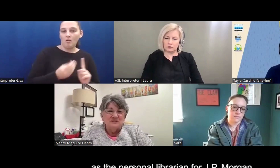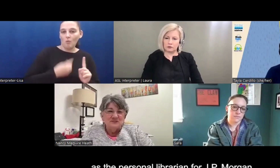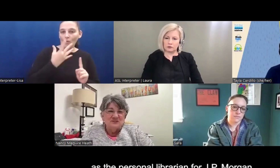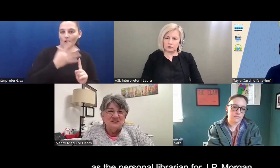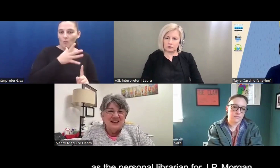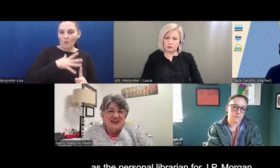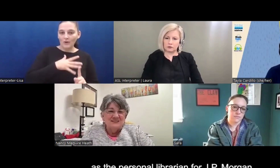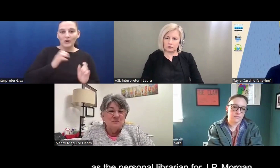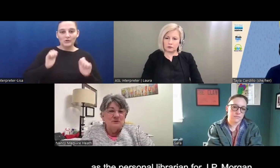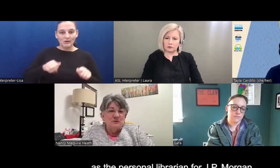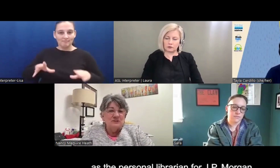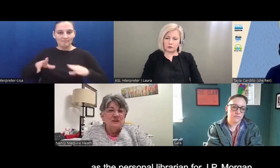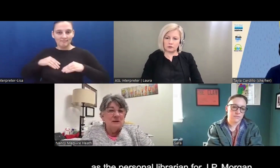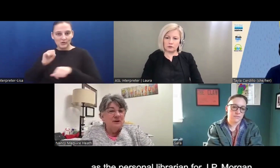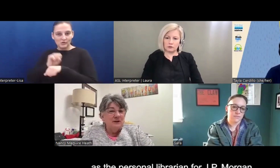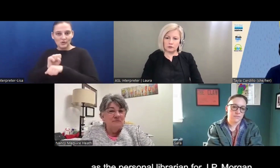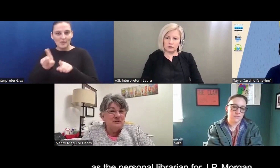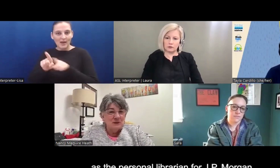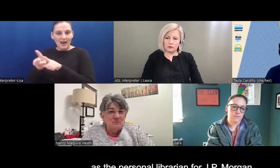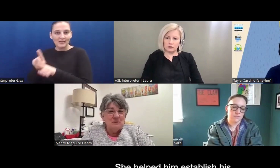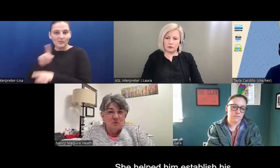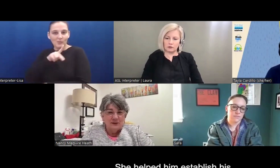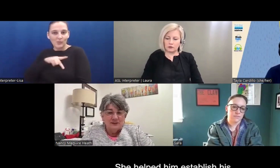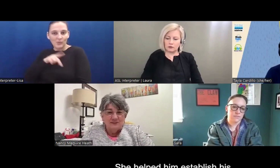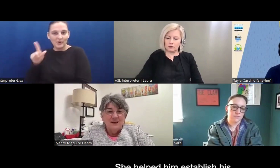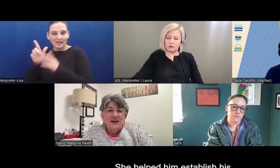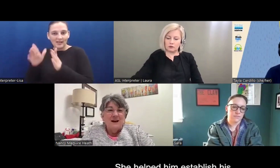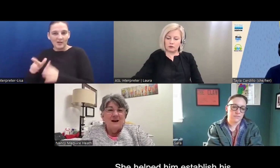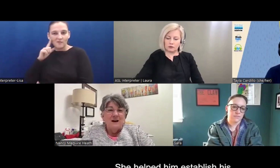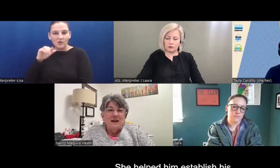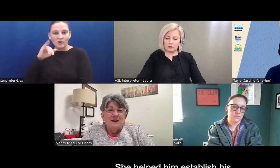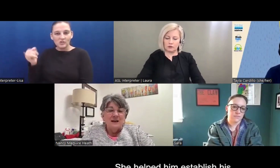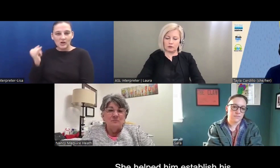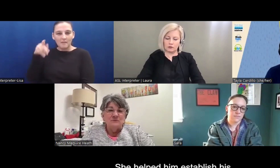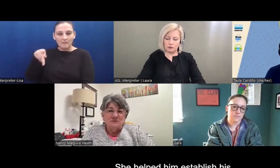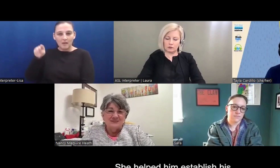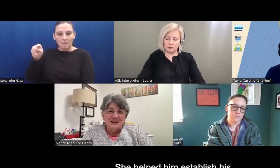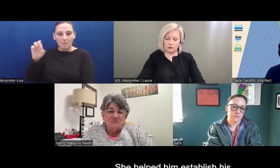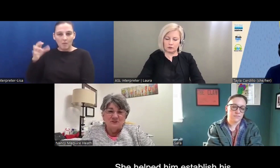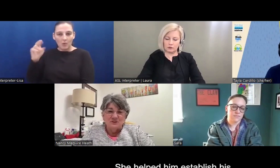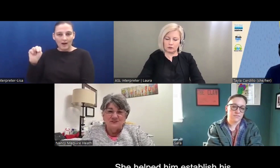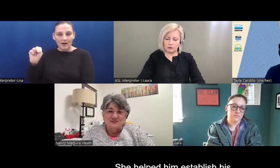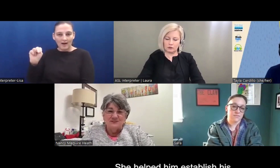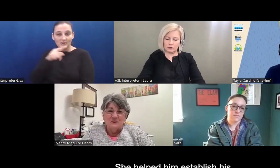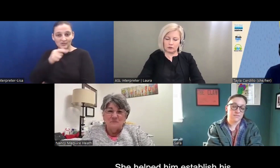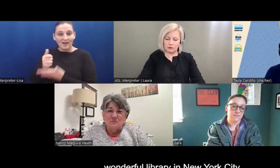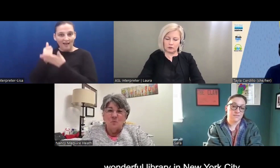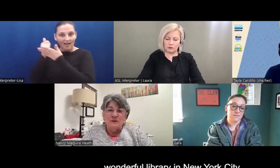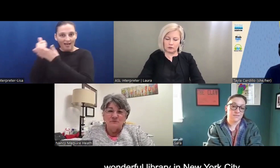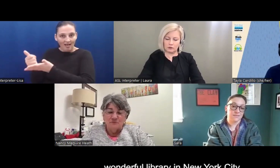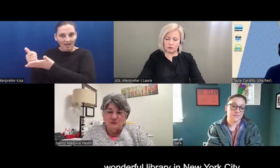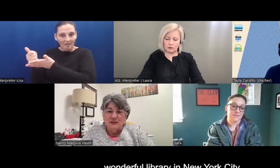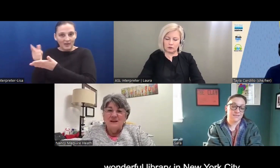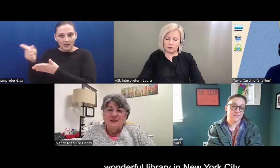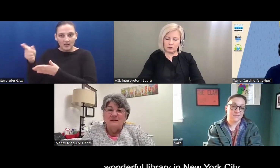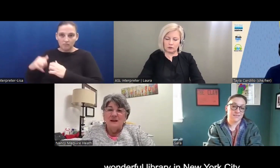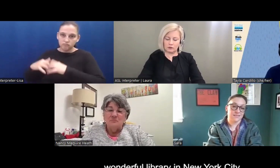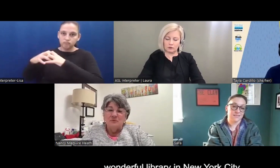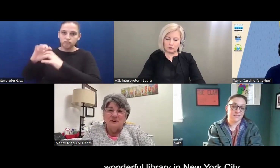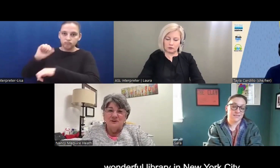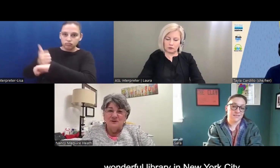take a position as the personal librarian for J.P. Morgan and helped him establish his wonderful